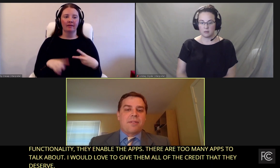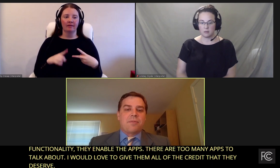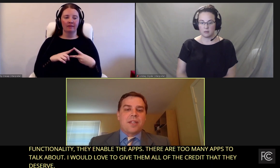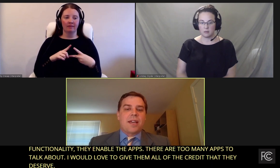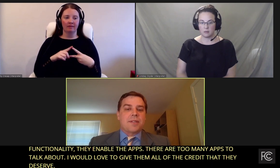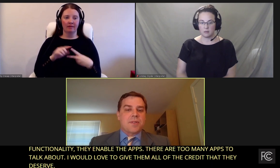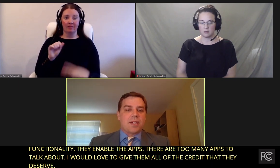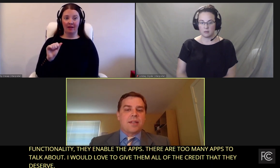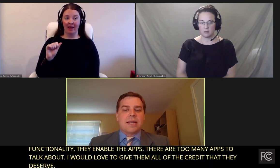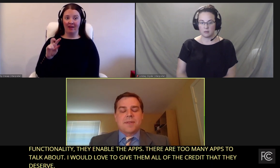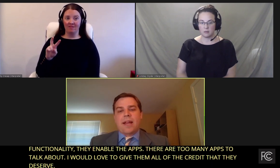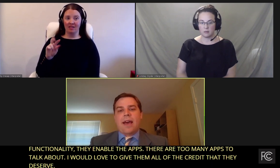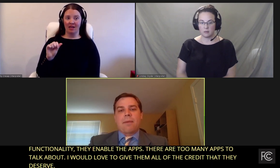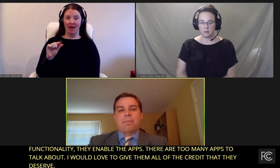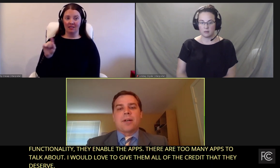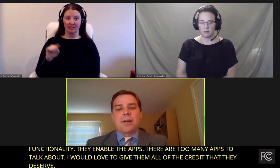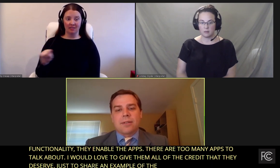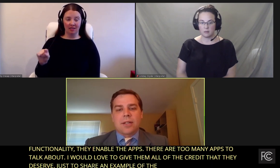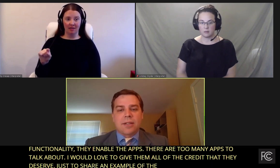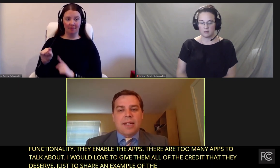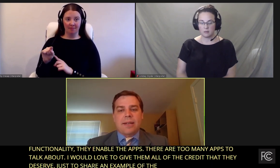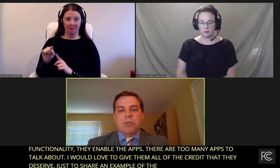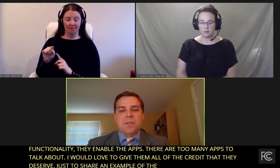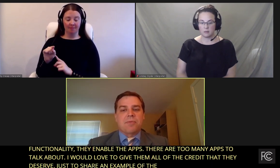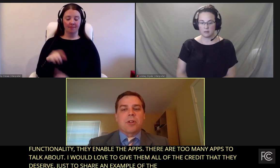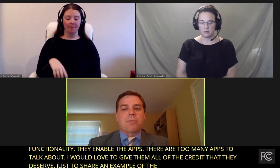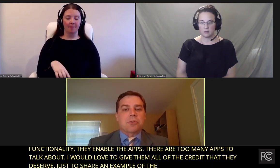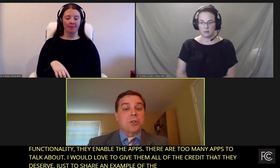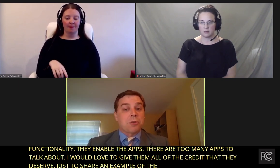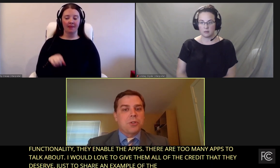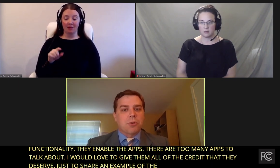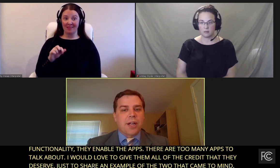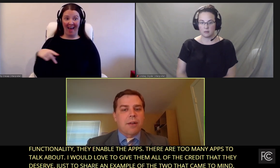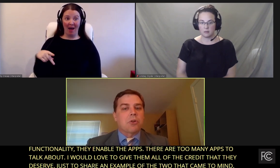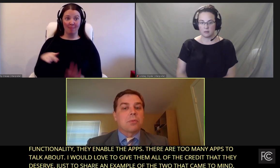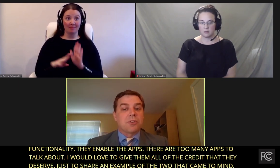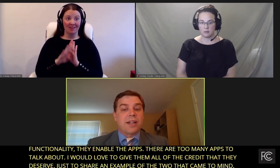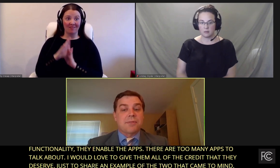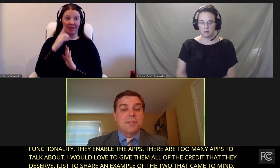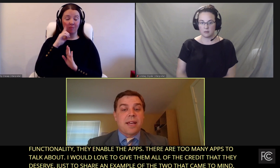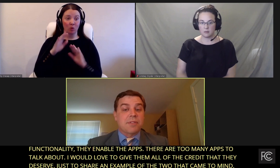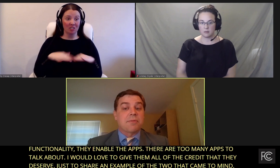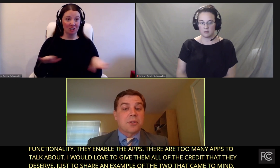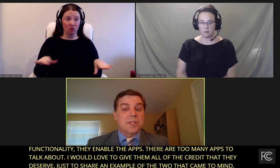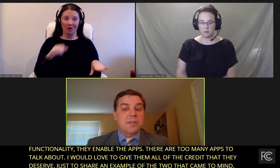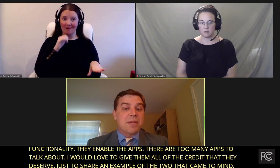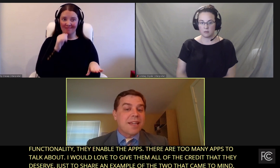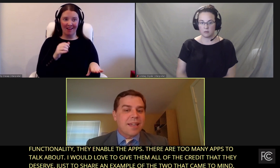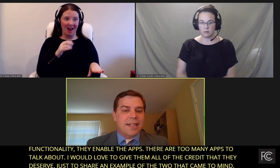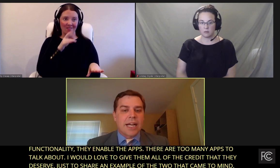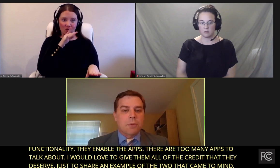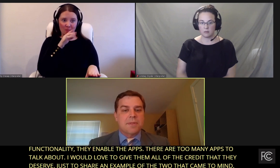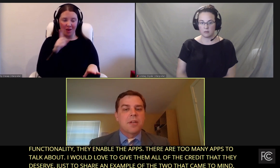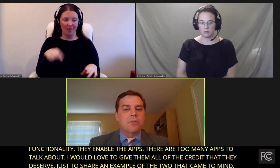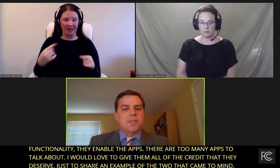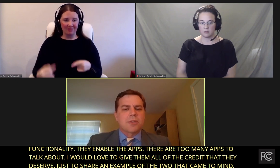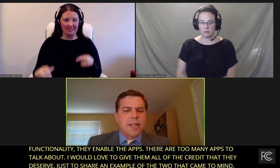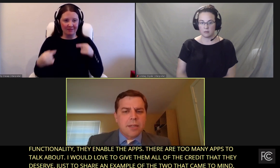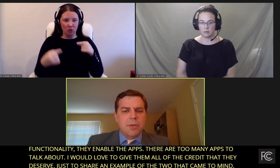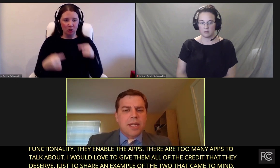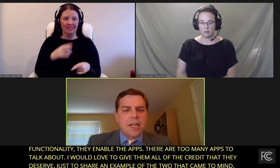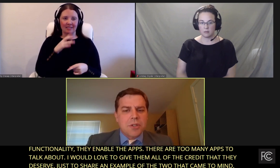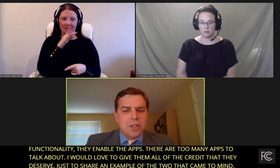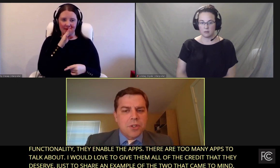Avaz, A-V-A-Z, is an app that was developed for children who are nonverbal and have difficulty speaking. It helps